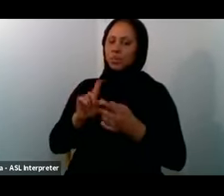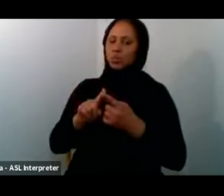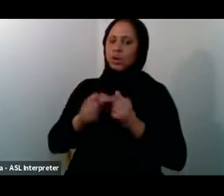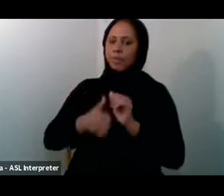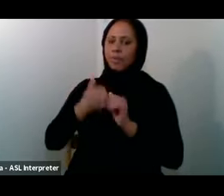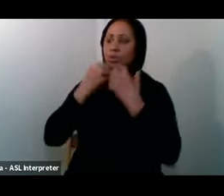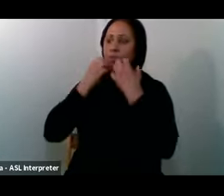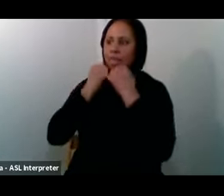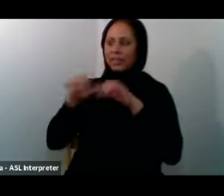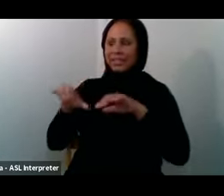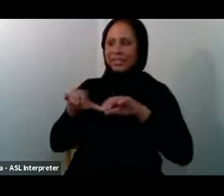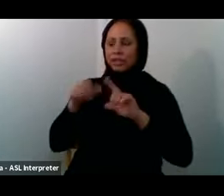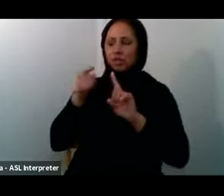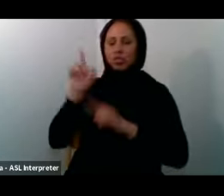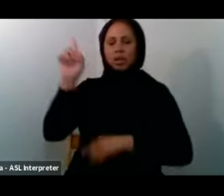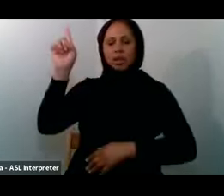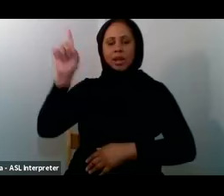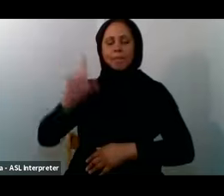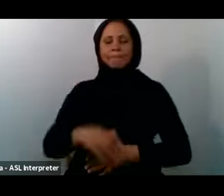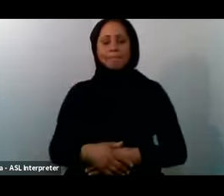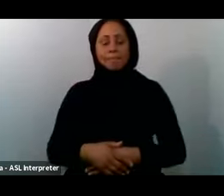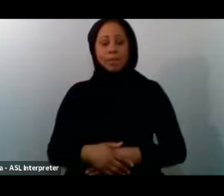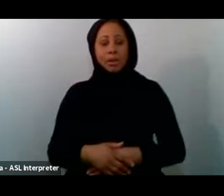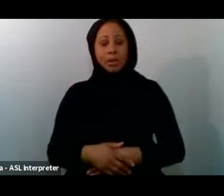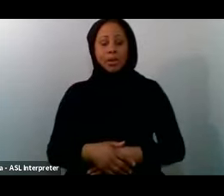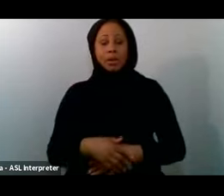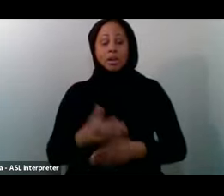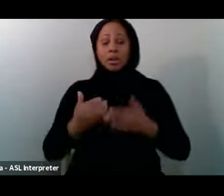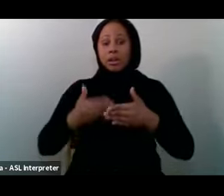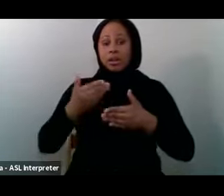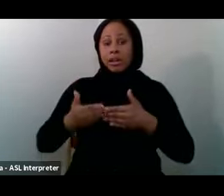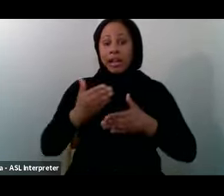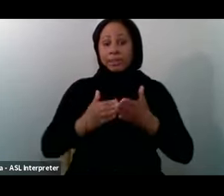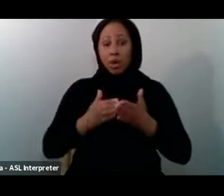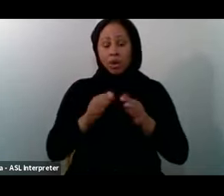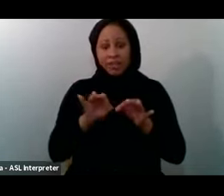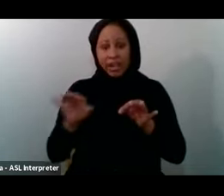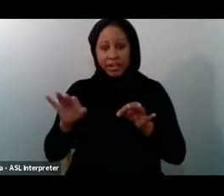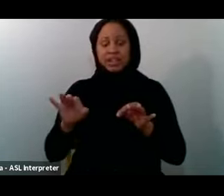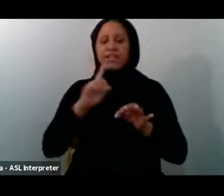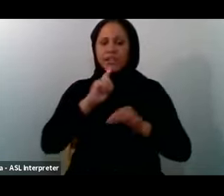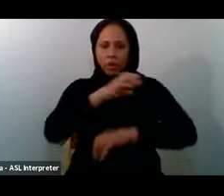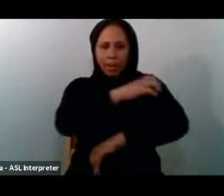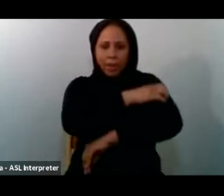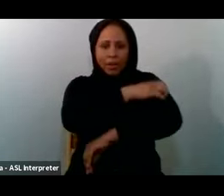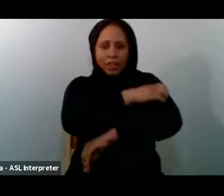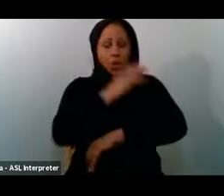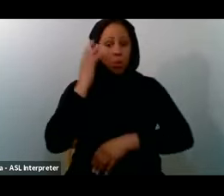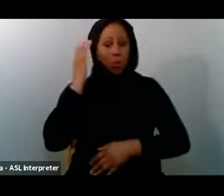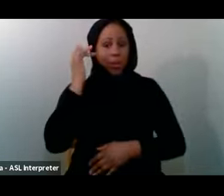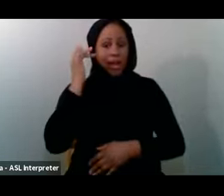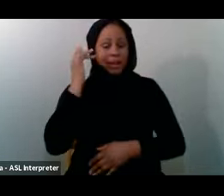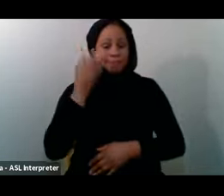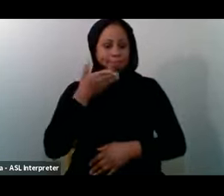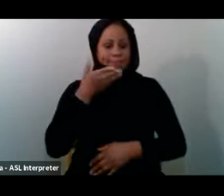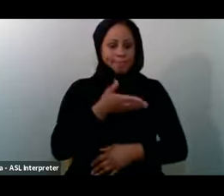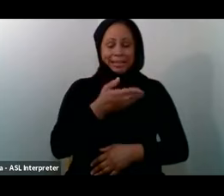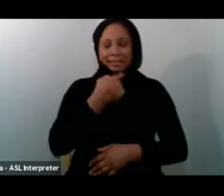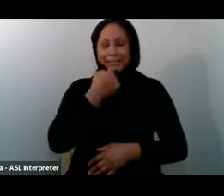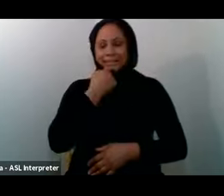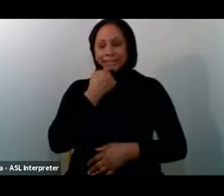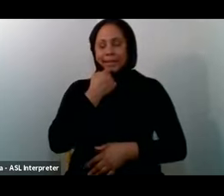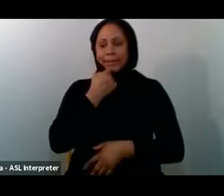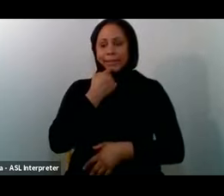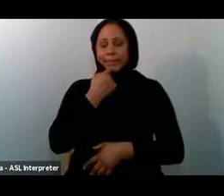Now The Prophet Sallallahu alayhi wa sallam The next part of the hadith Is very powerful Because the Prophet Sallallahu alayhi wa sallam Says That